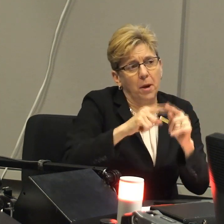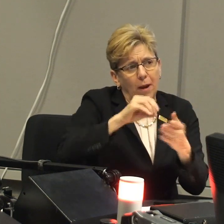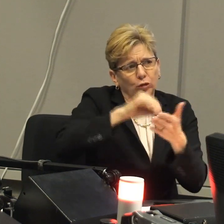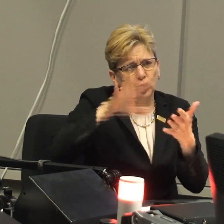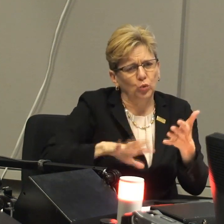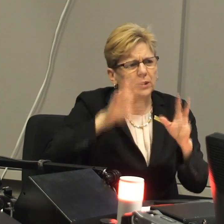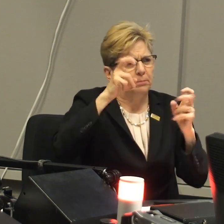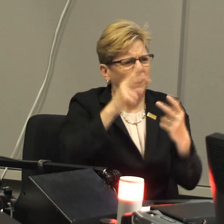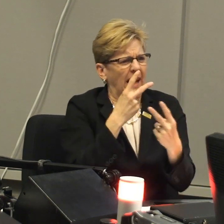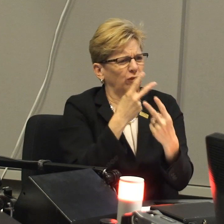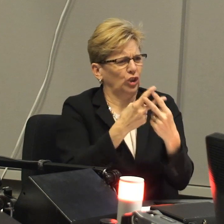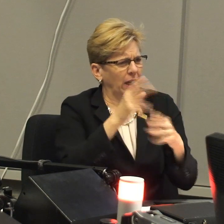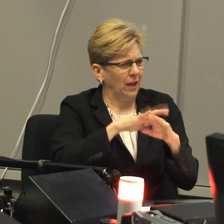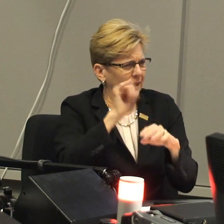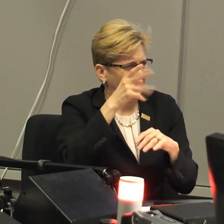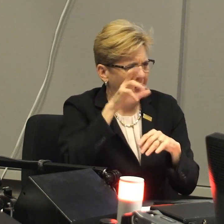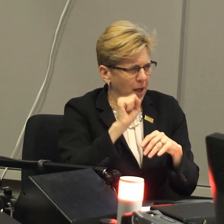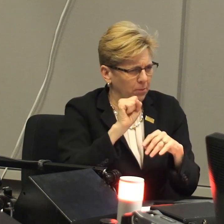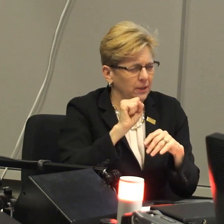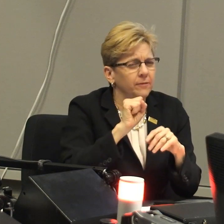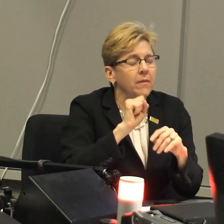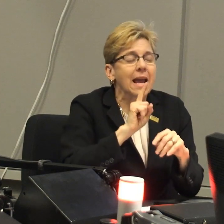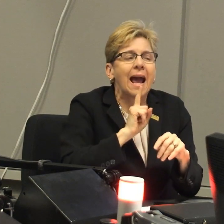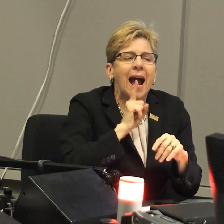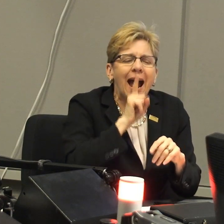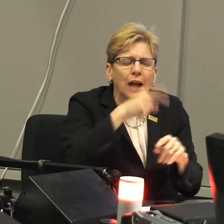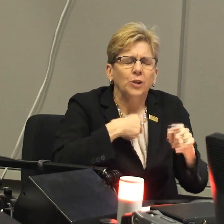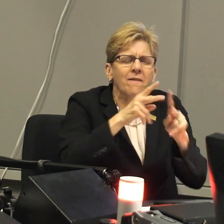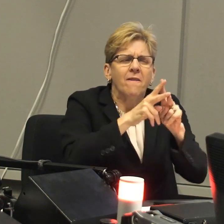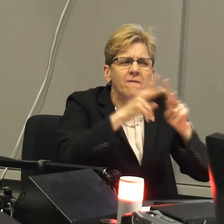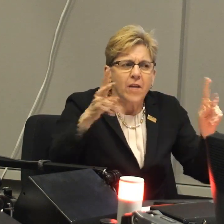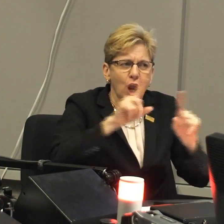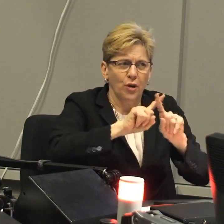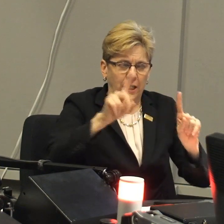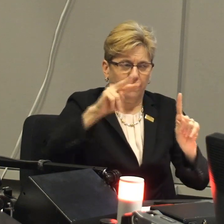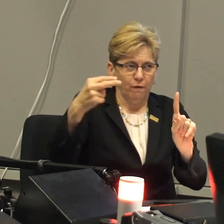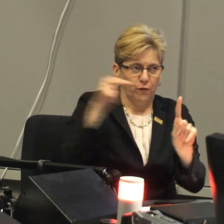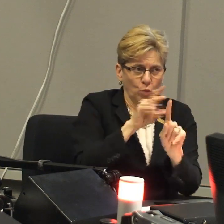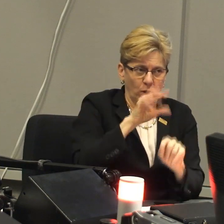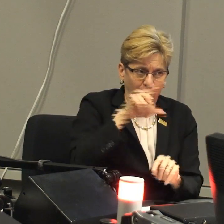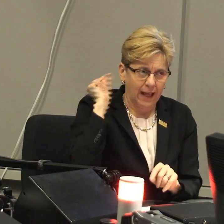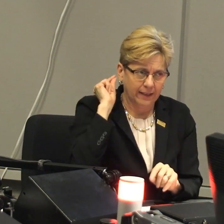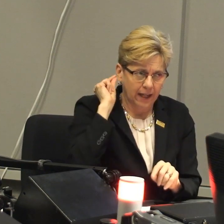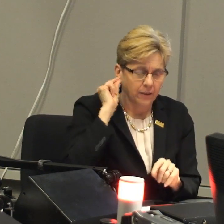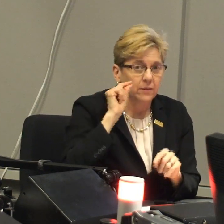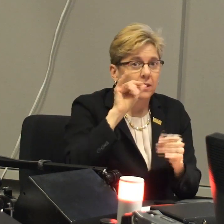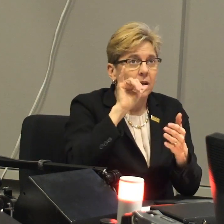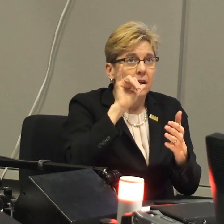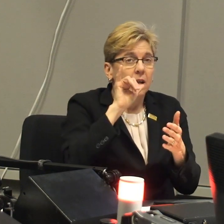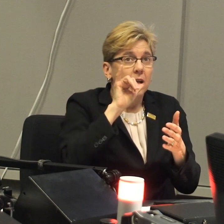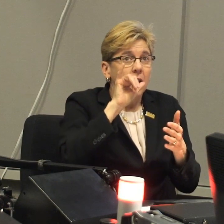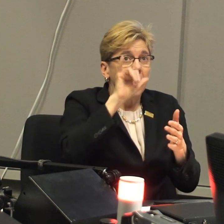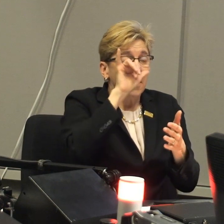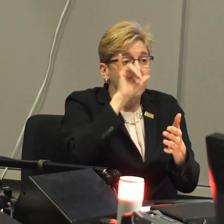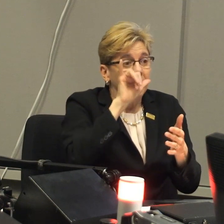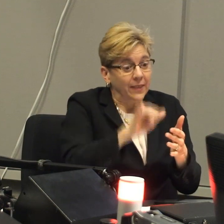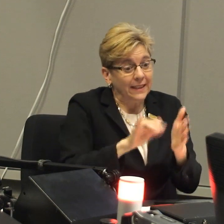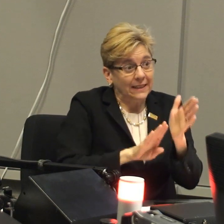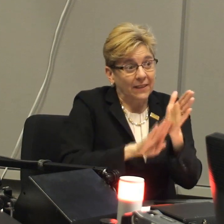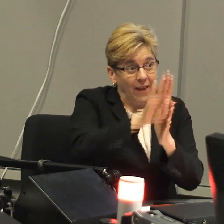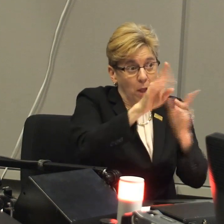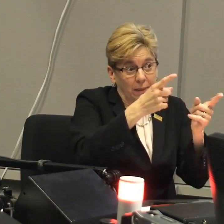question and also his comment about the students being sort of in a jail on campus. You know, I have a very different view of